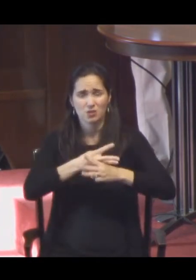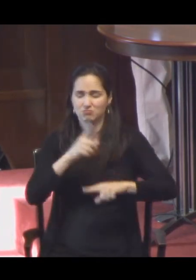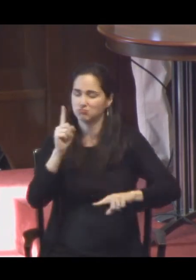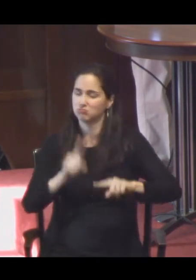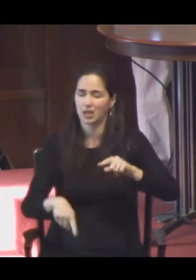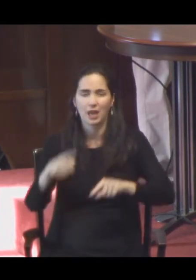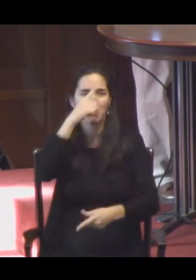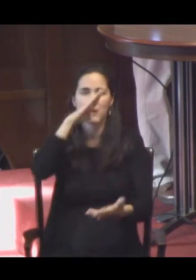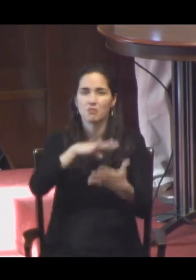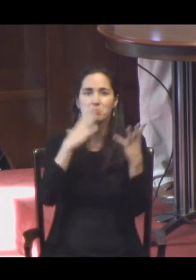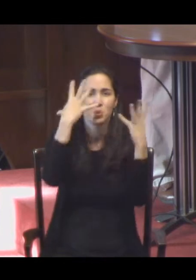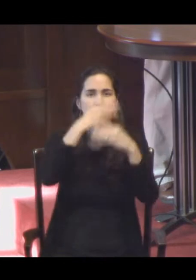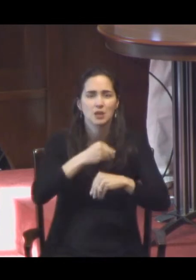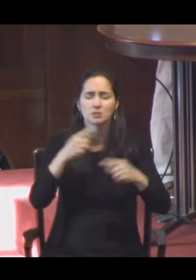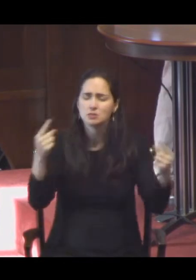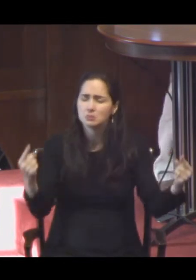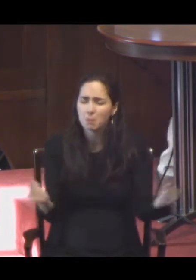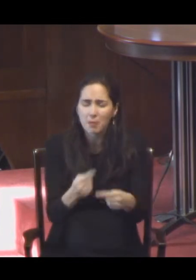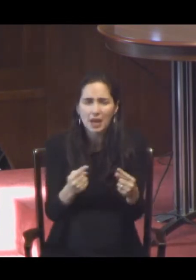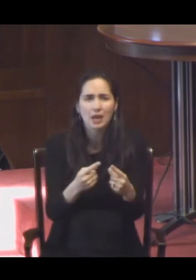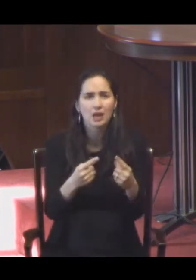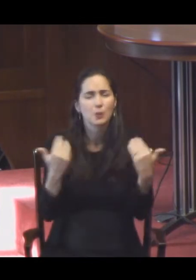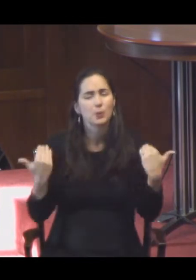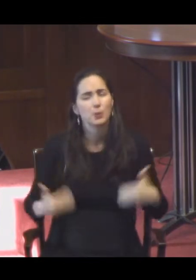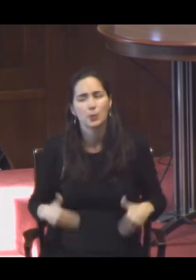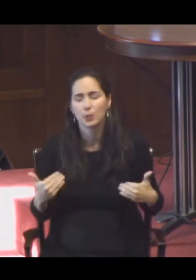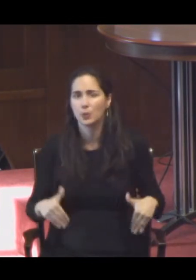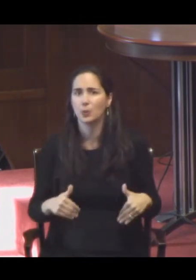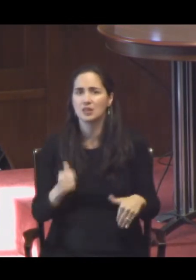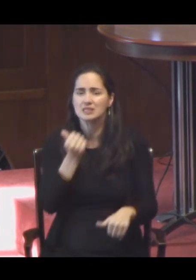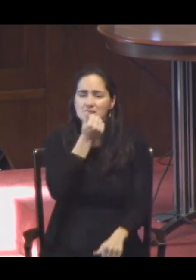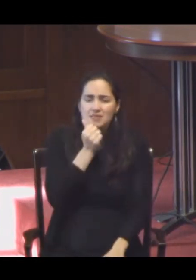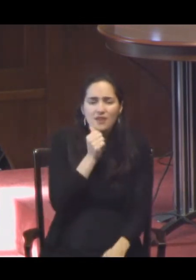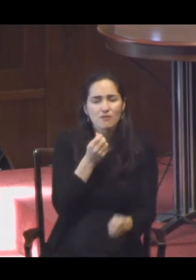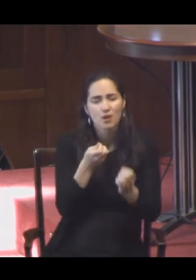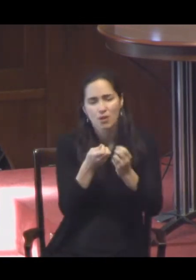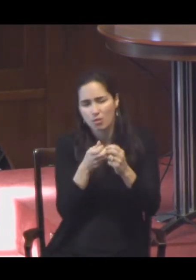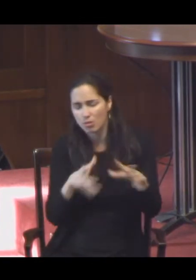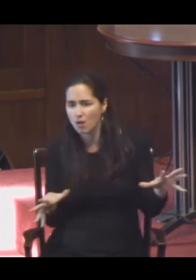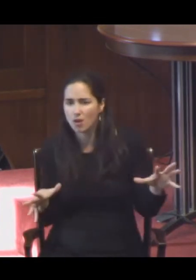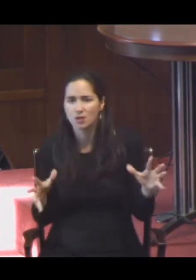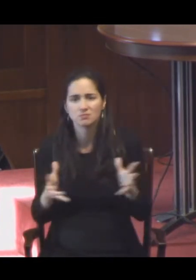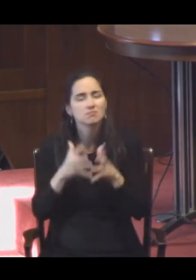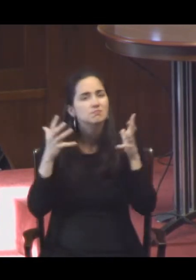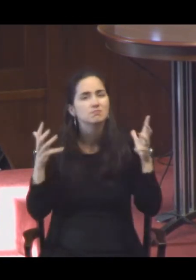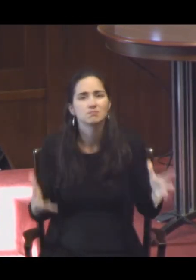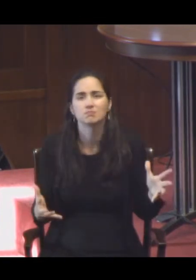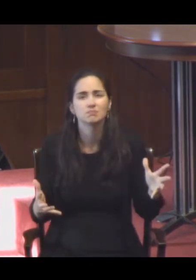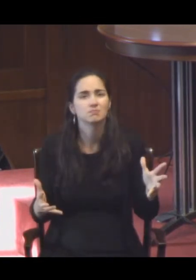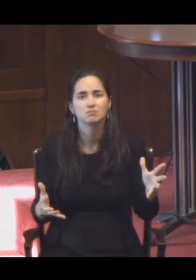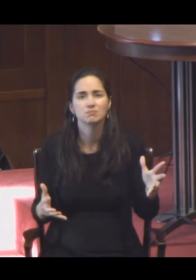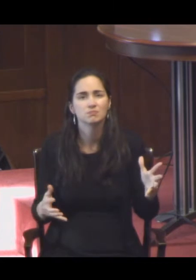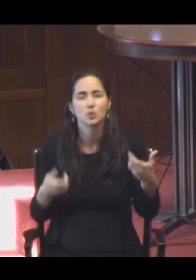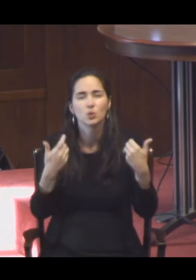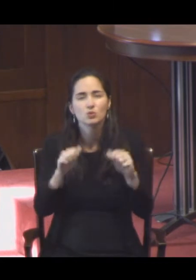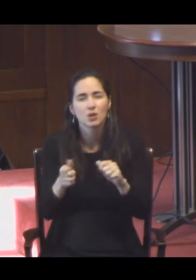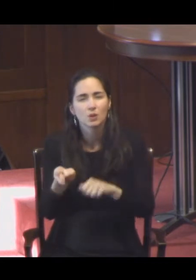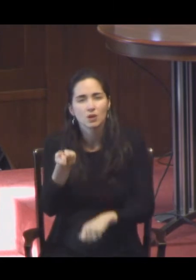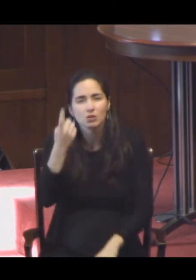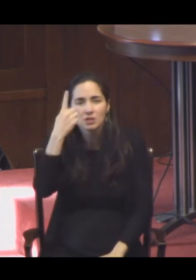there's so much suffering, there's so much loss that the whole idea of spending our lives in the